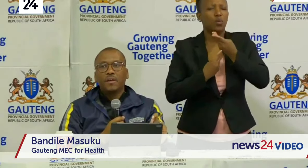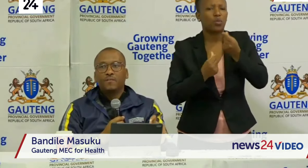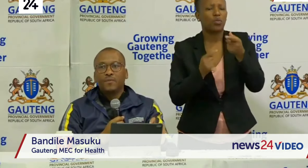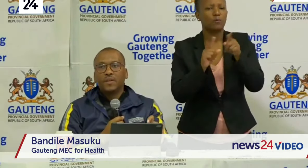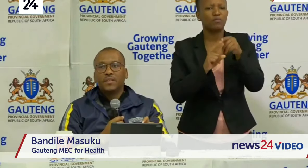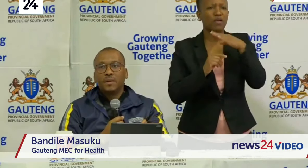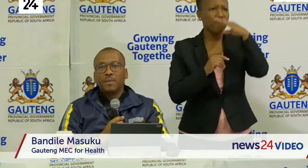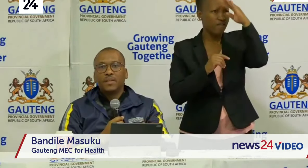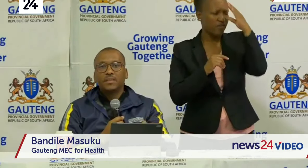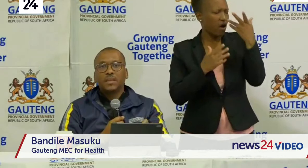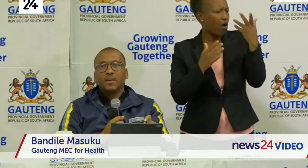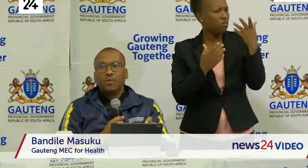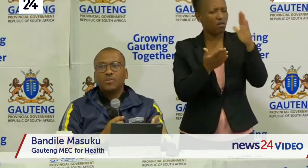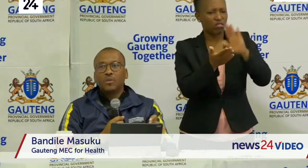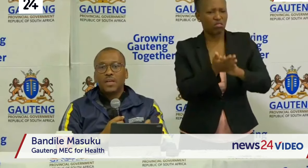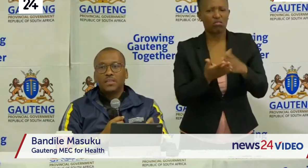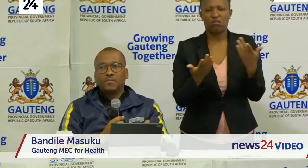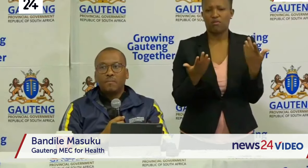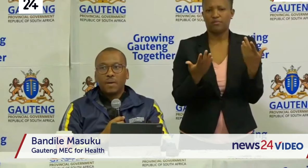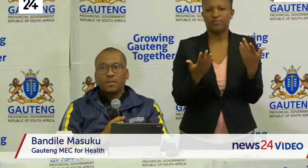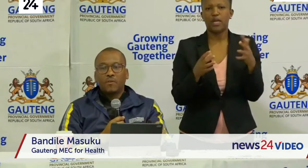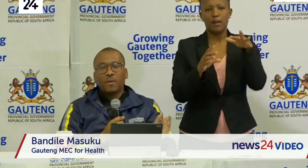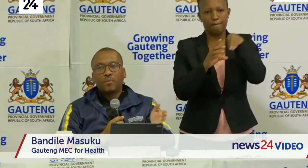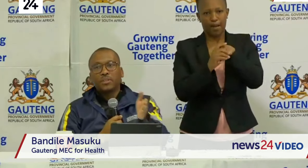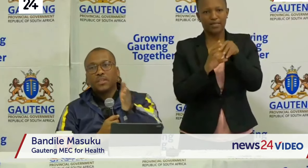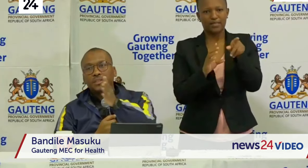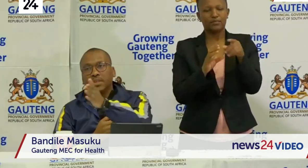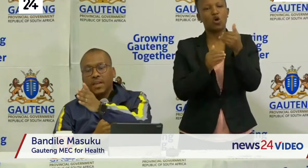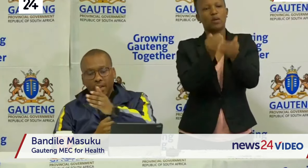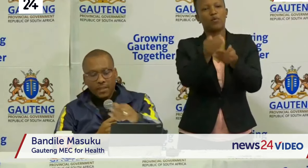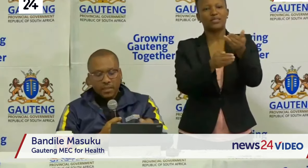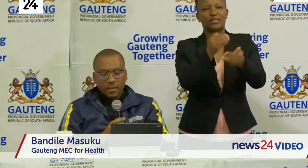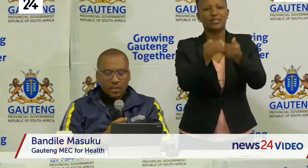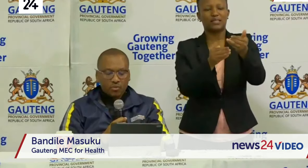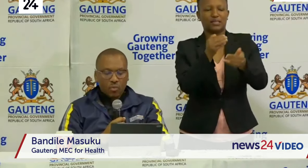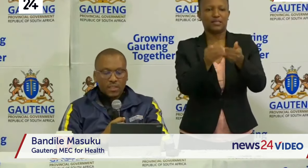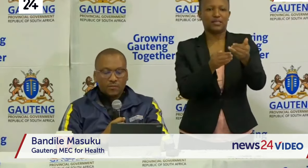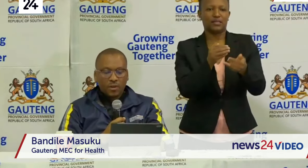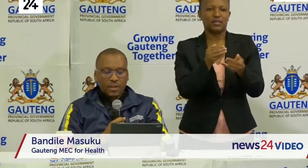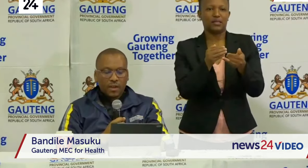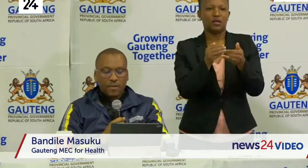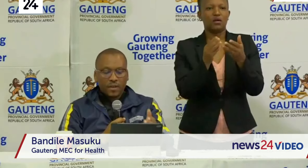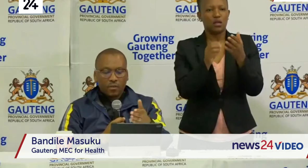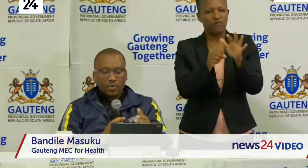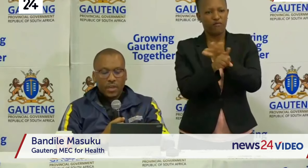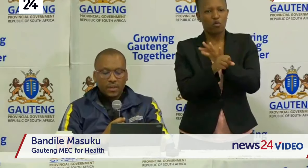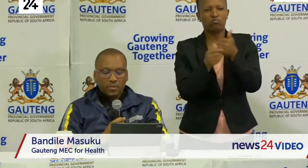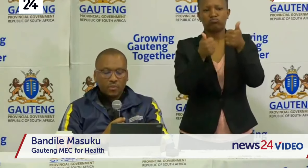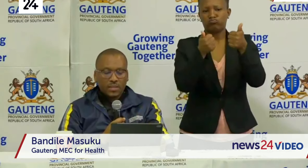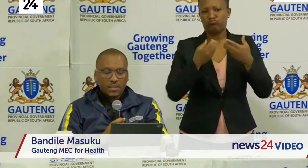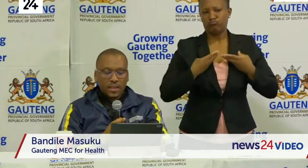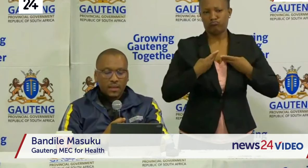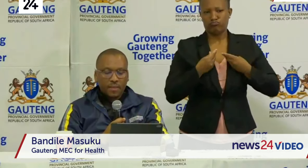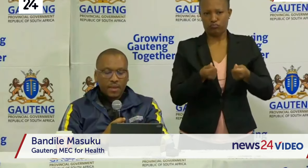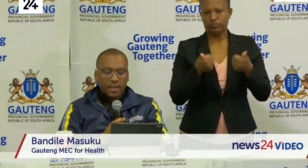fever and the disappears also that is part of the process leading towards full recovery or leading